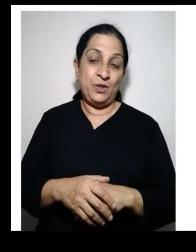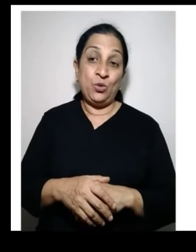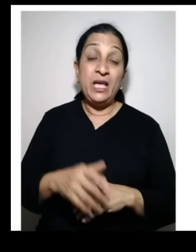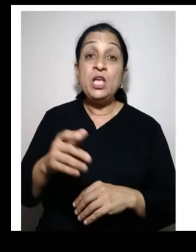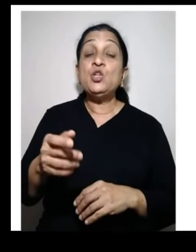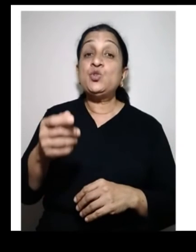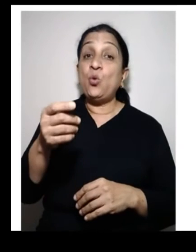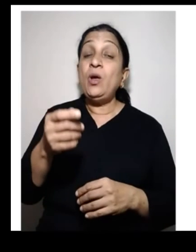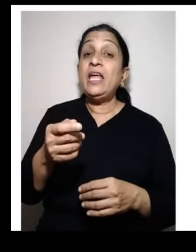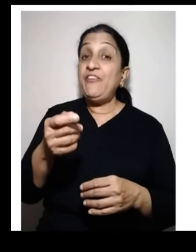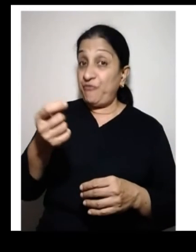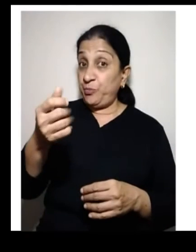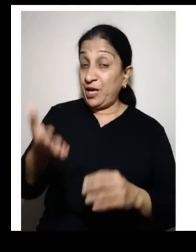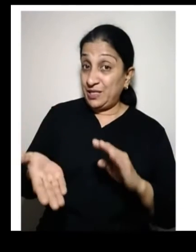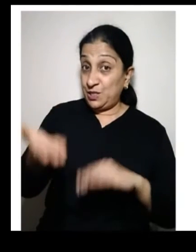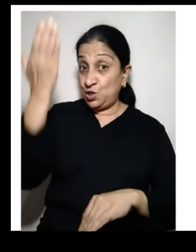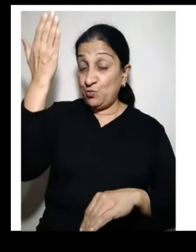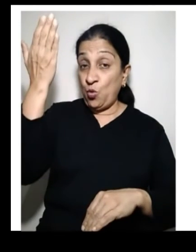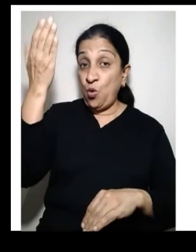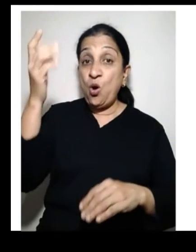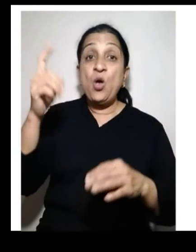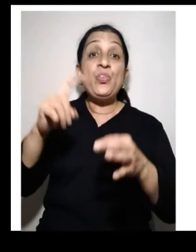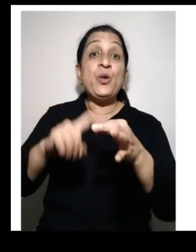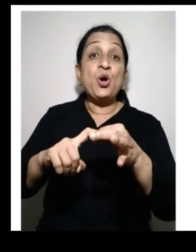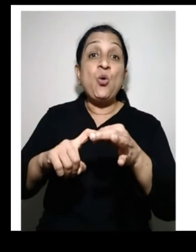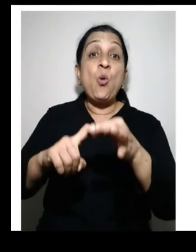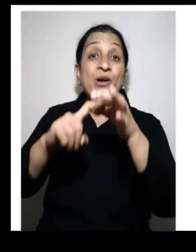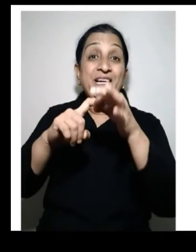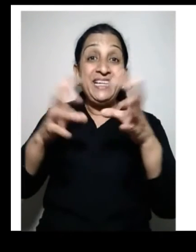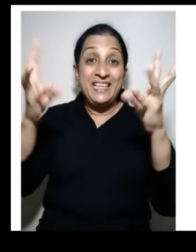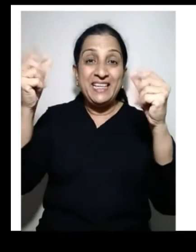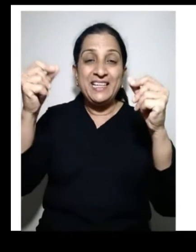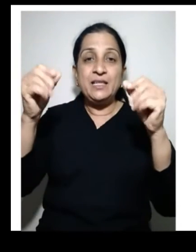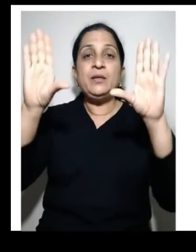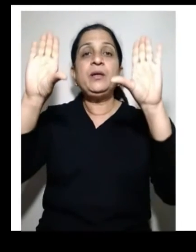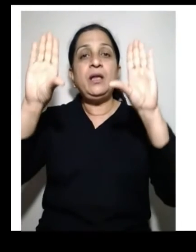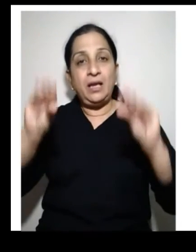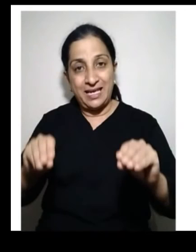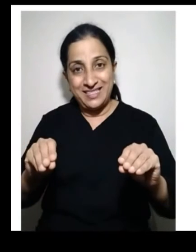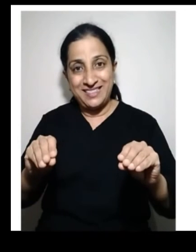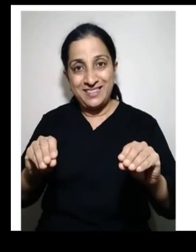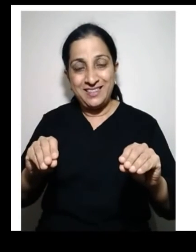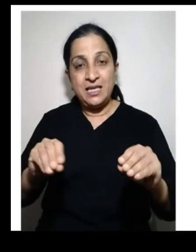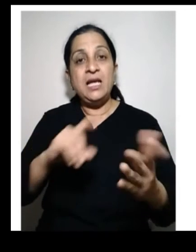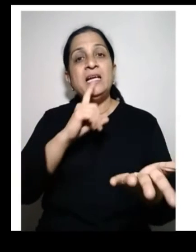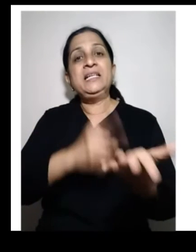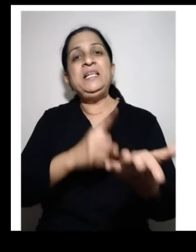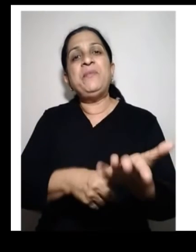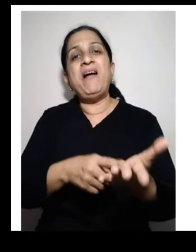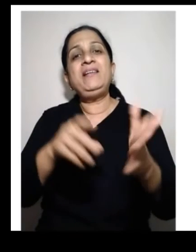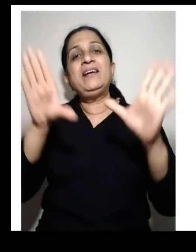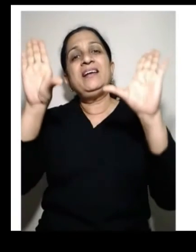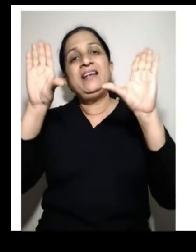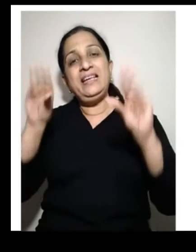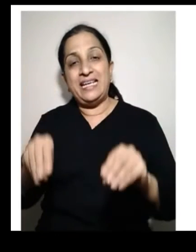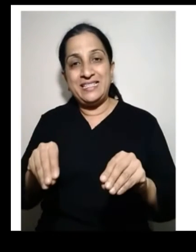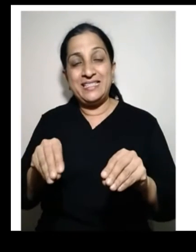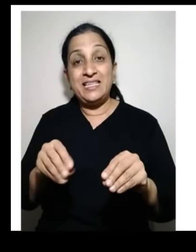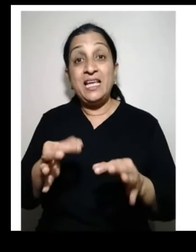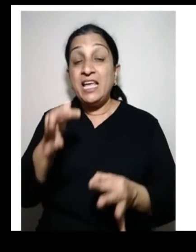increases, then you have quantity decreases if the price